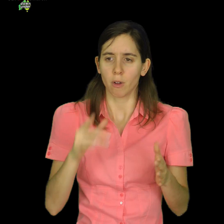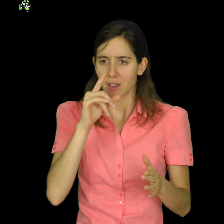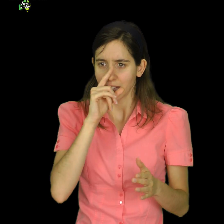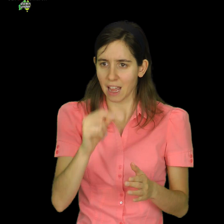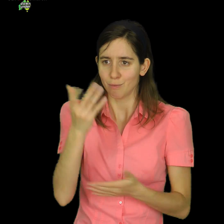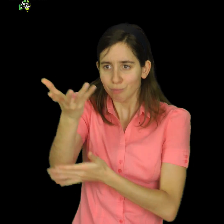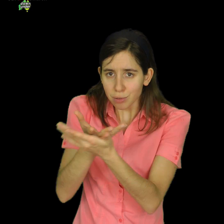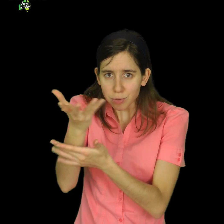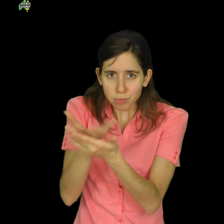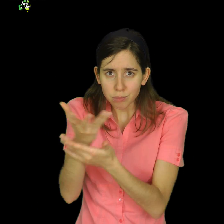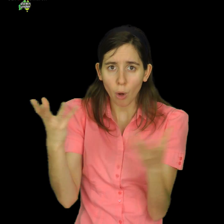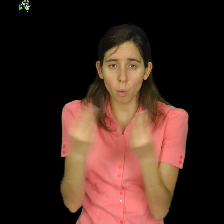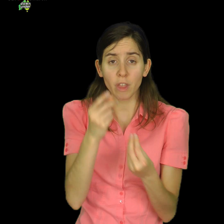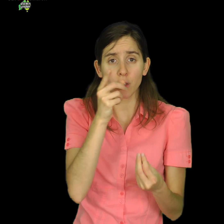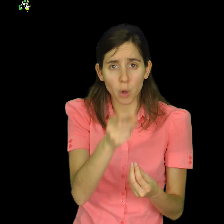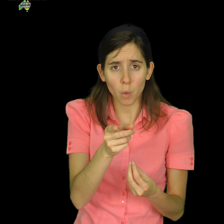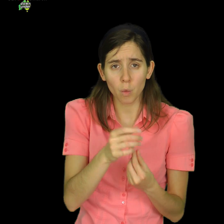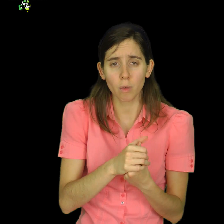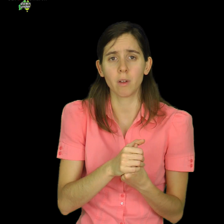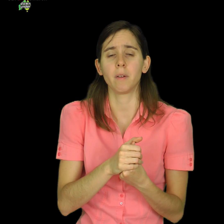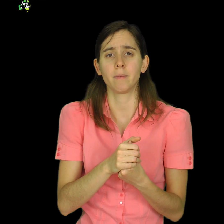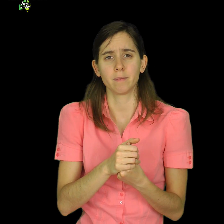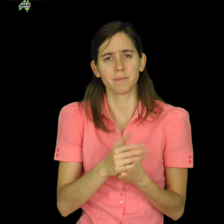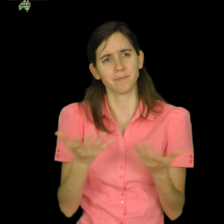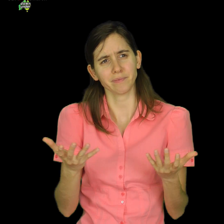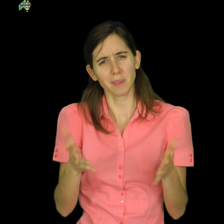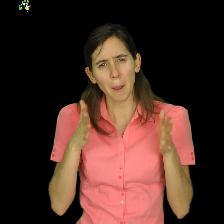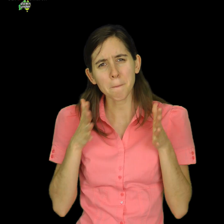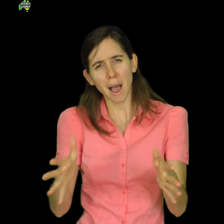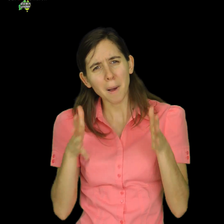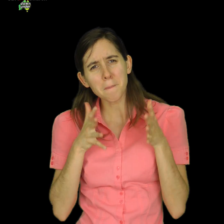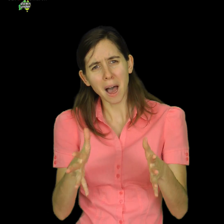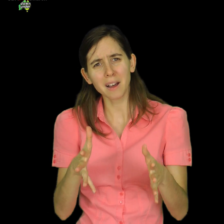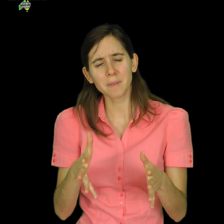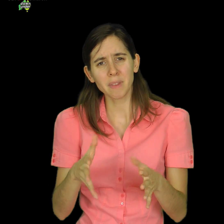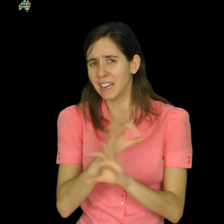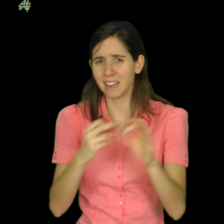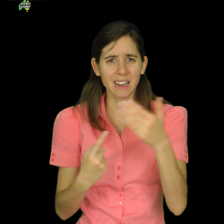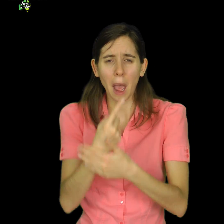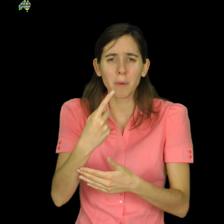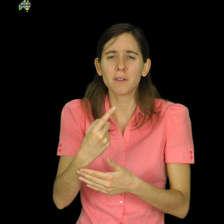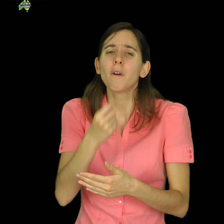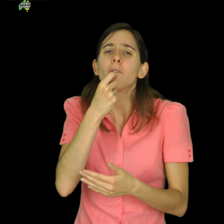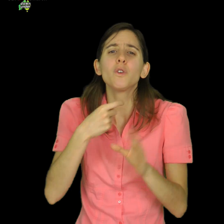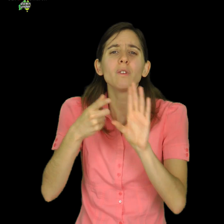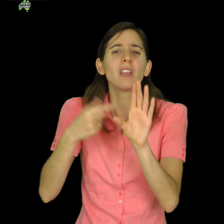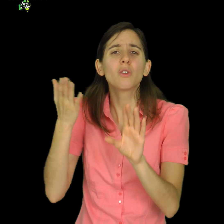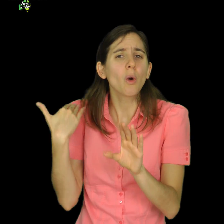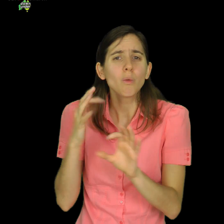with a robot. These strange phenomena didn't exist just a few years ago. They reveal a